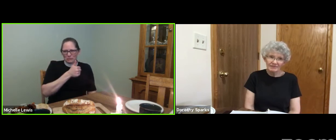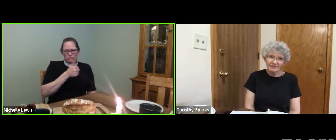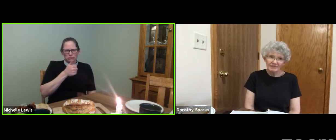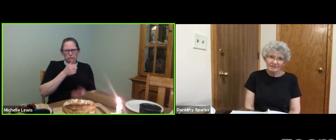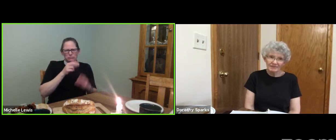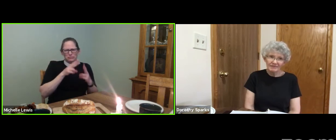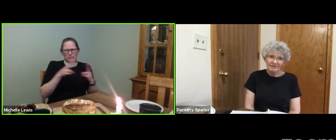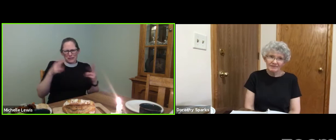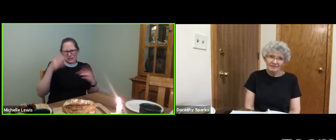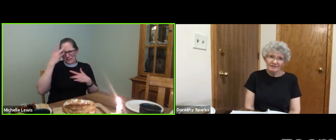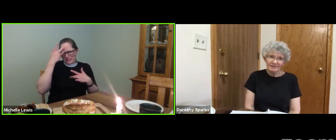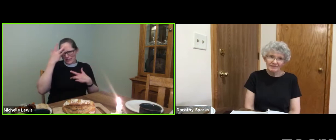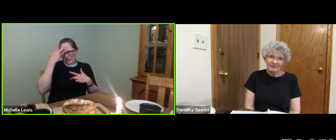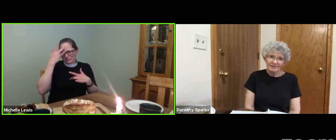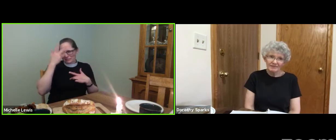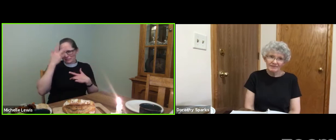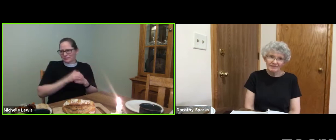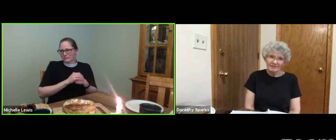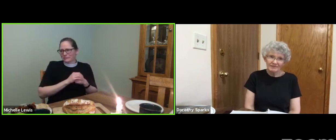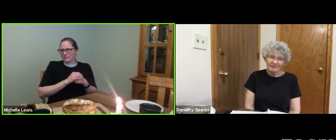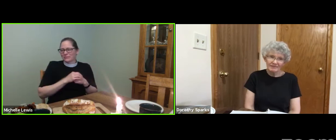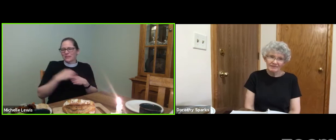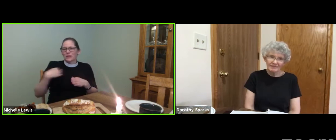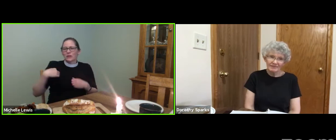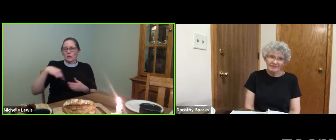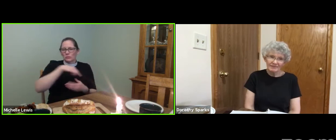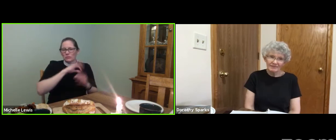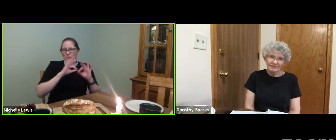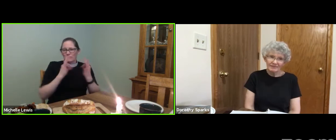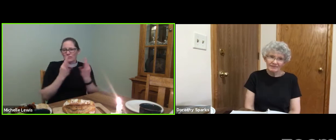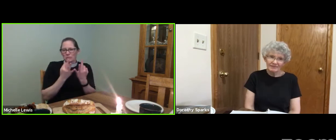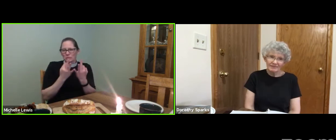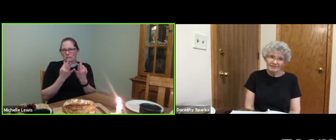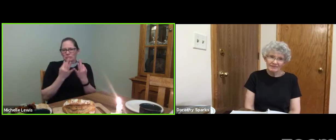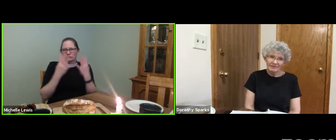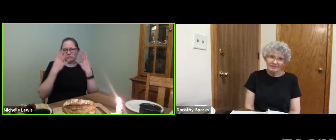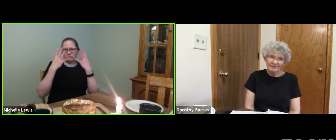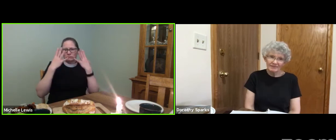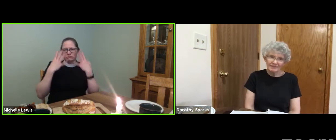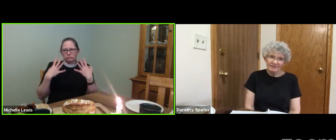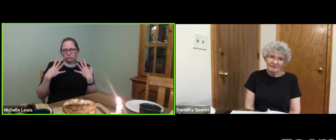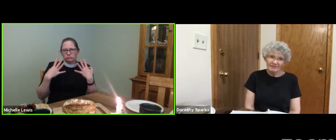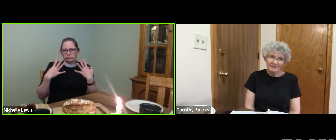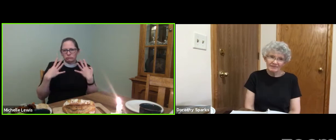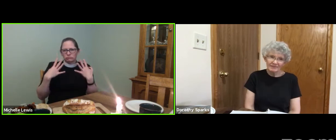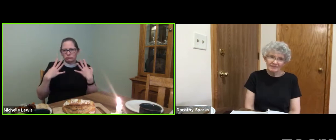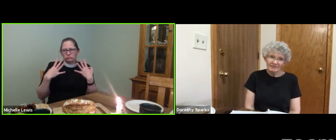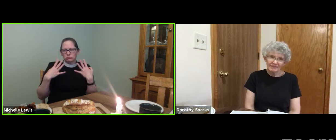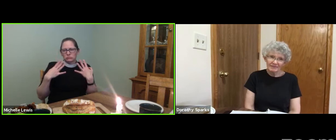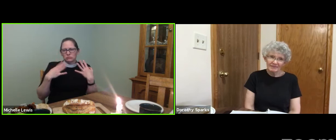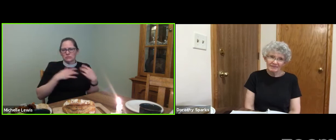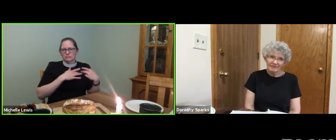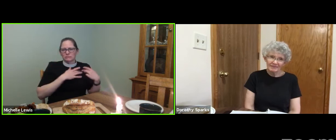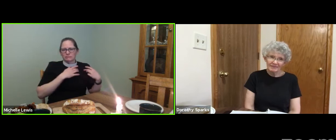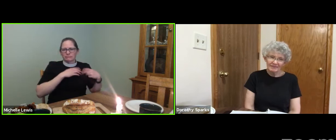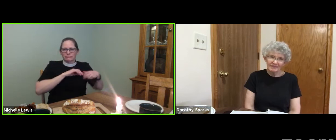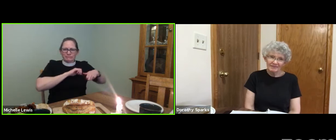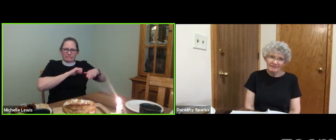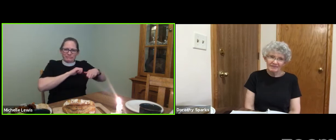He was so very sick at that time. Those of us in the family, we were very sad. Heartbroken.